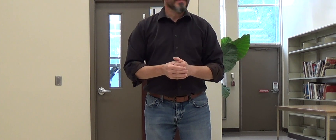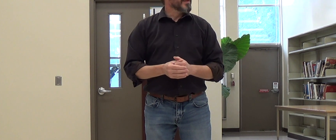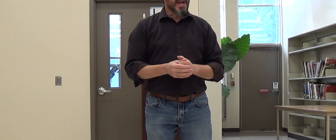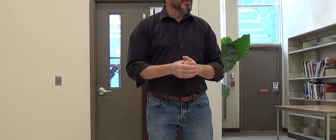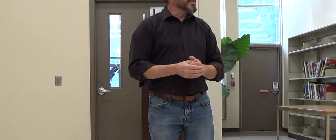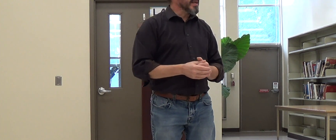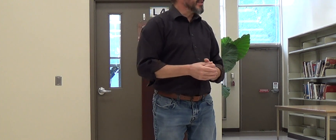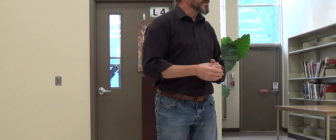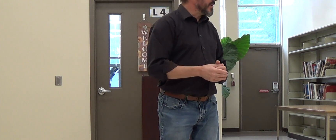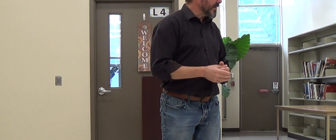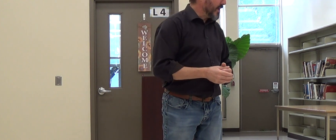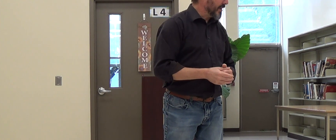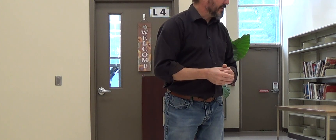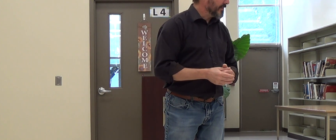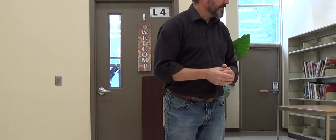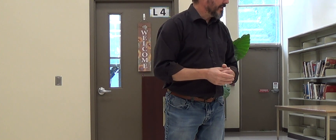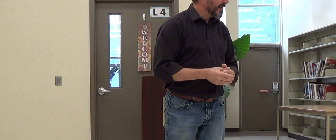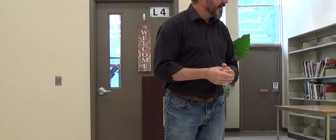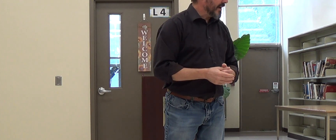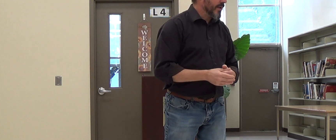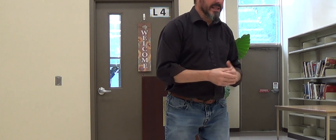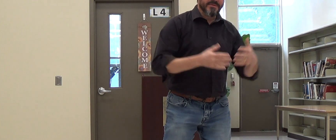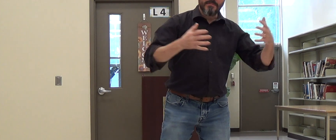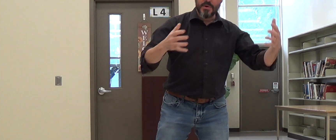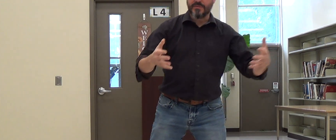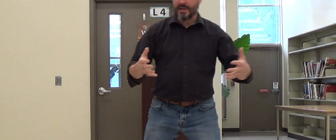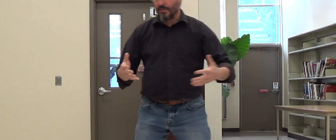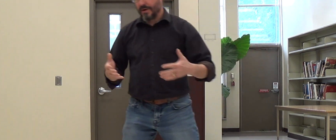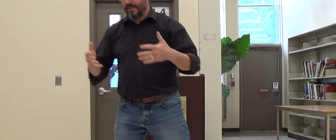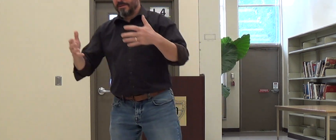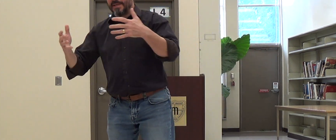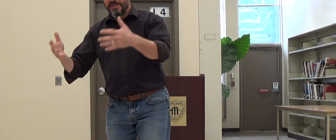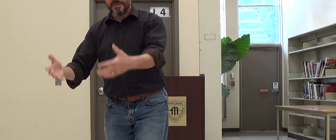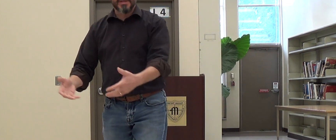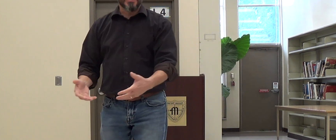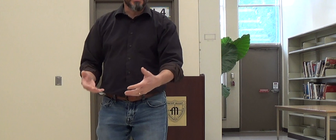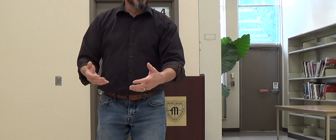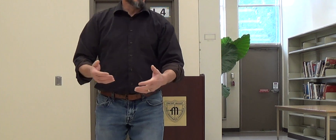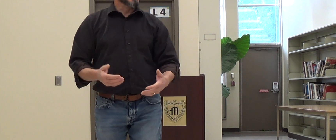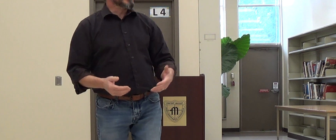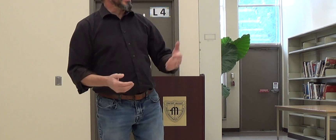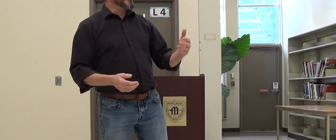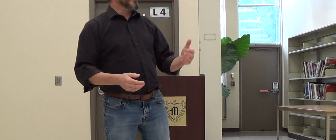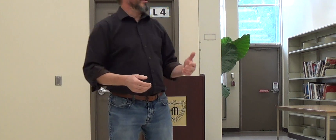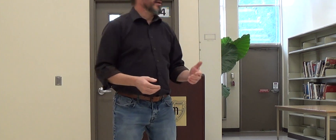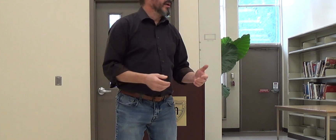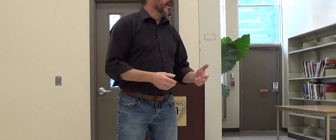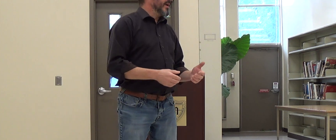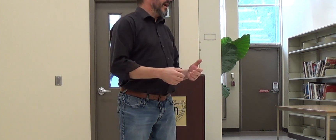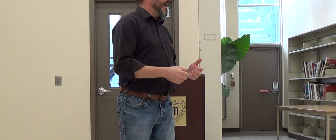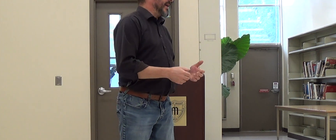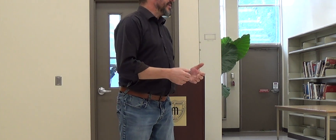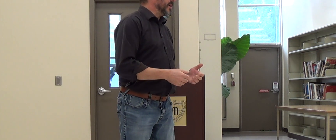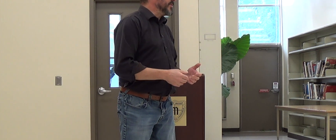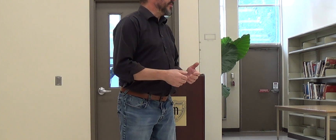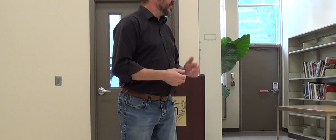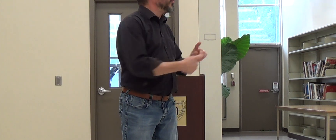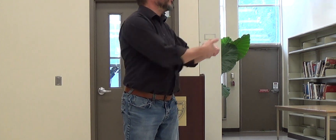I wasn't getting the results I wanted. I wanted them to be motivated. I wanted them to be interested. Instead, I had some students who were